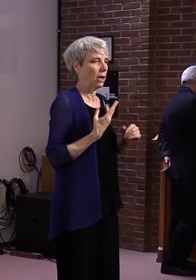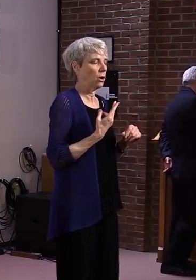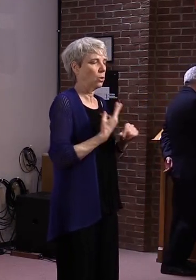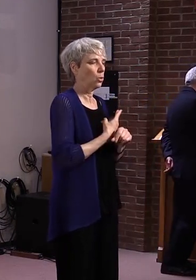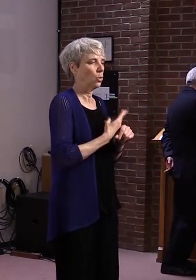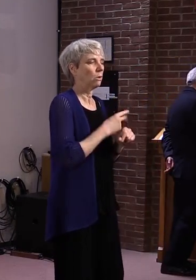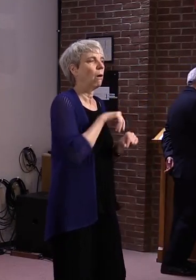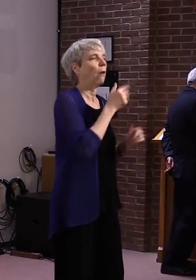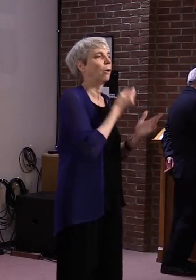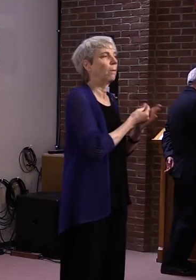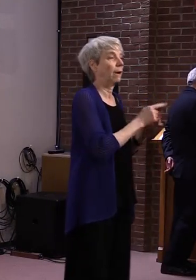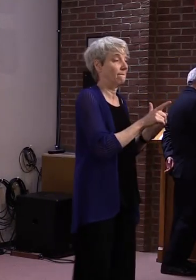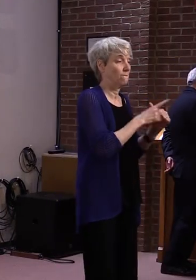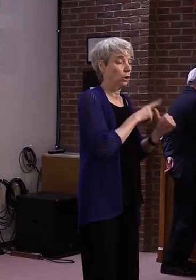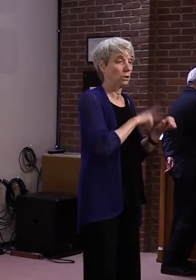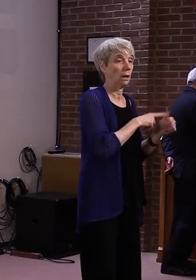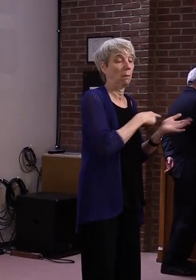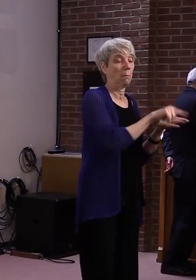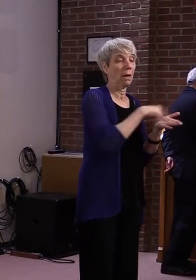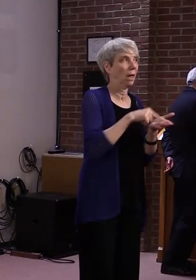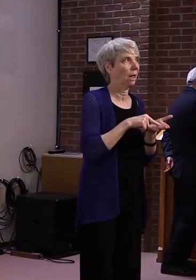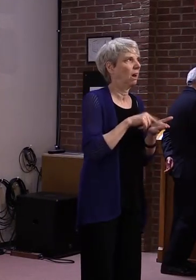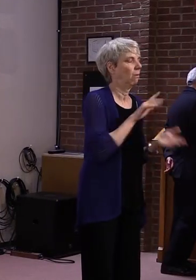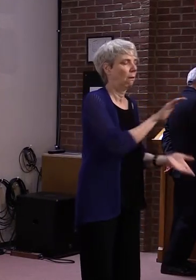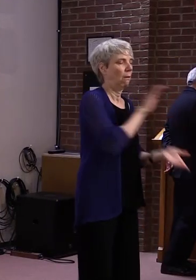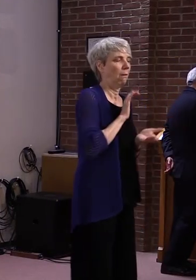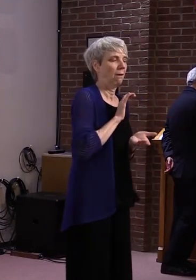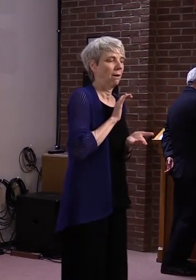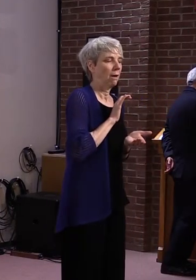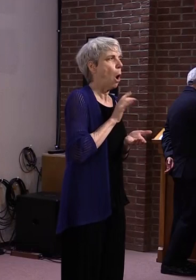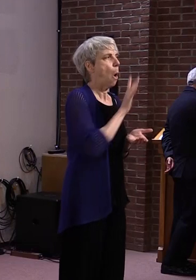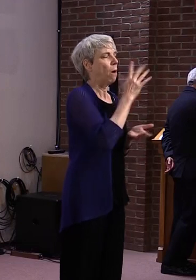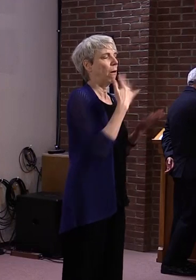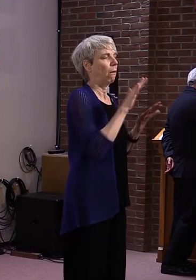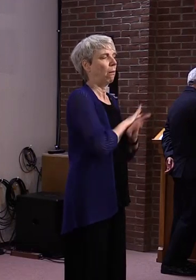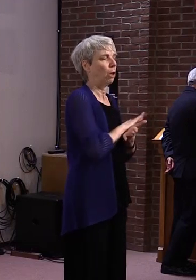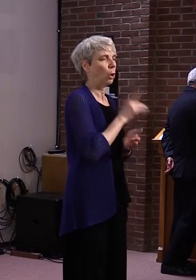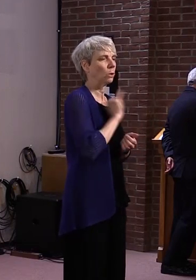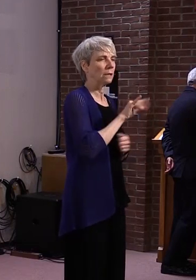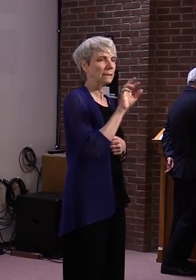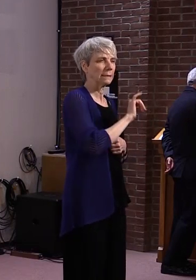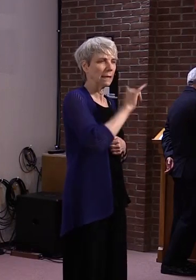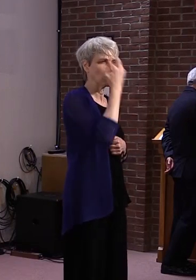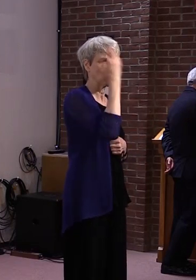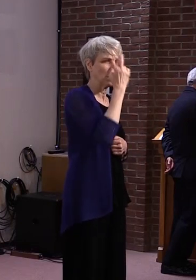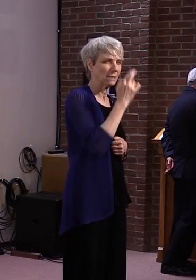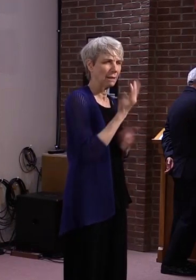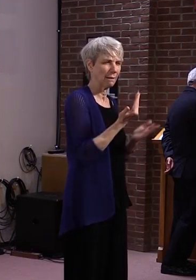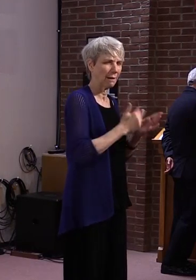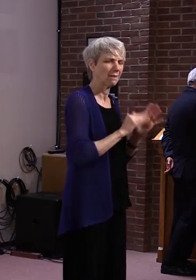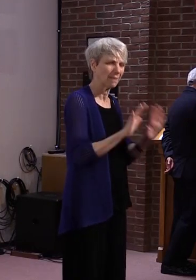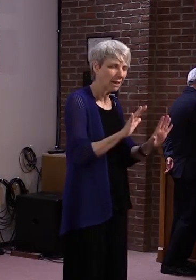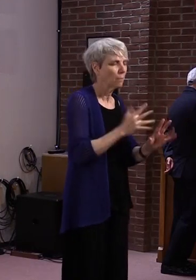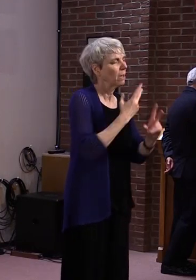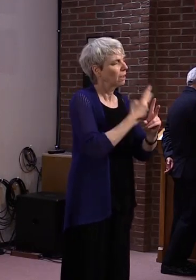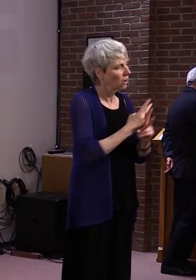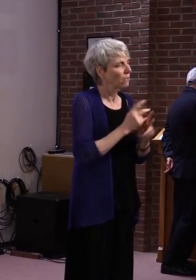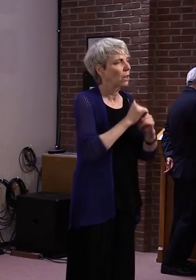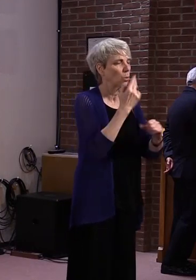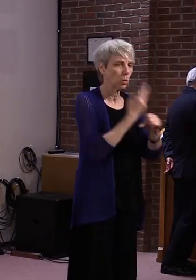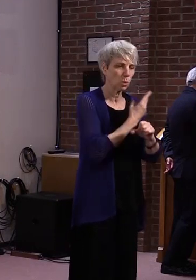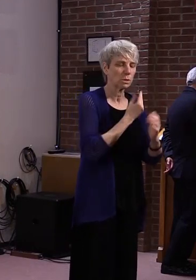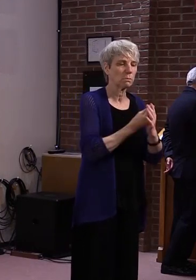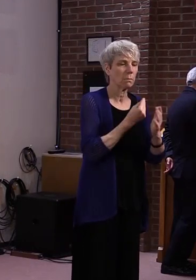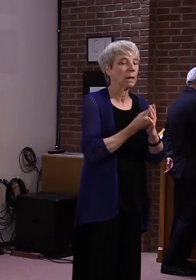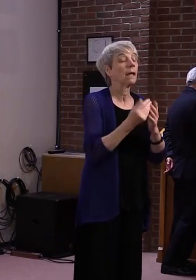of the other amounts that you've received. So we're pretty confident that since, you know, recipients will have until the end of